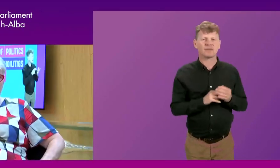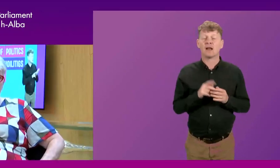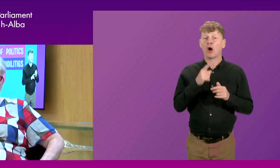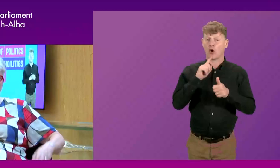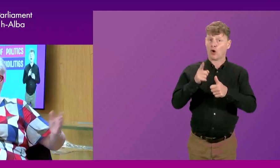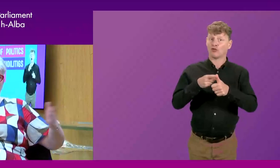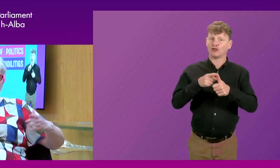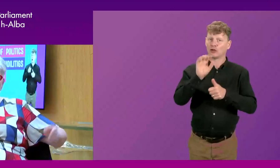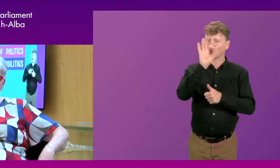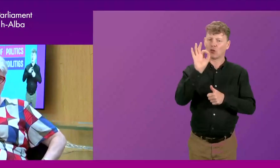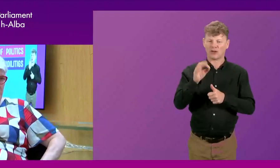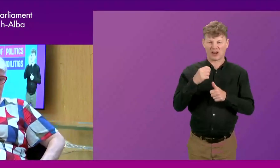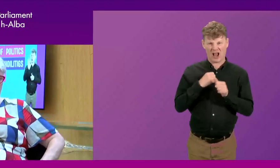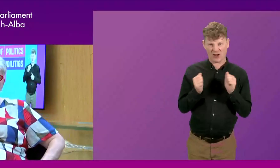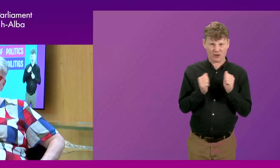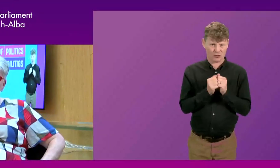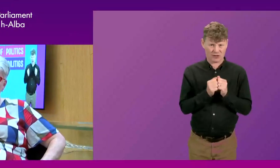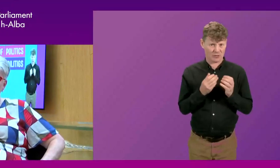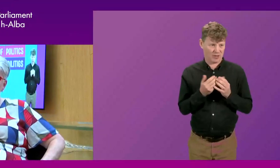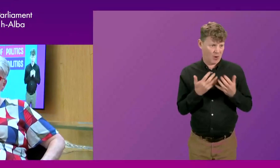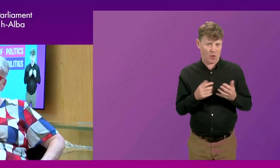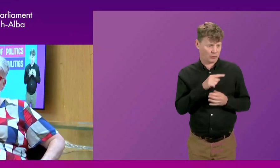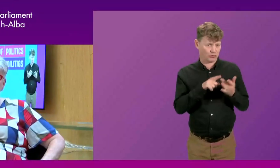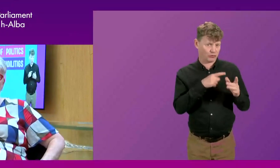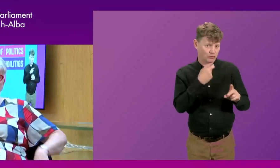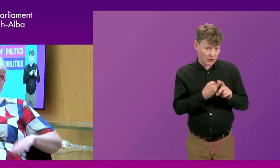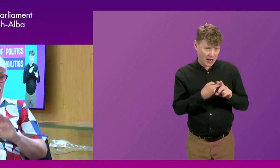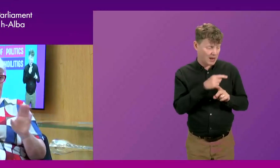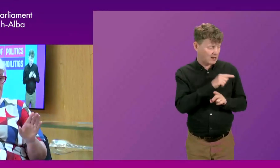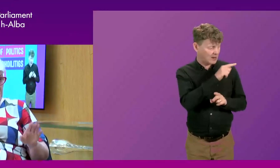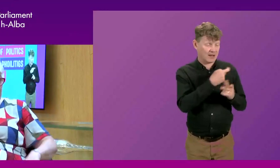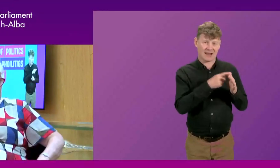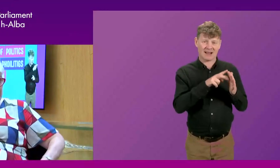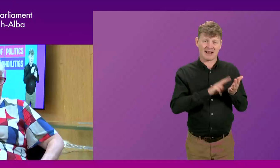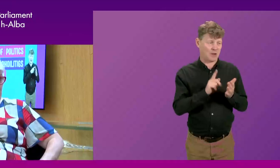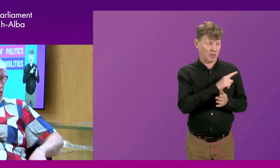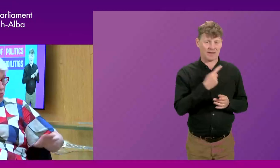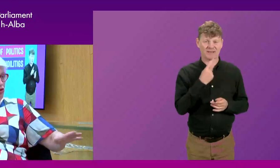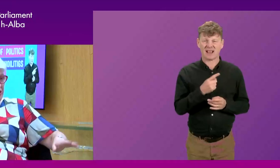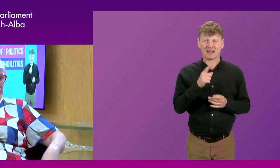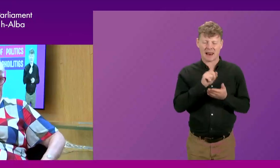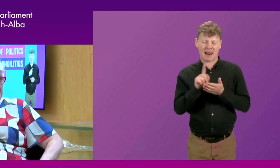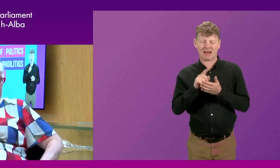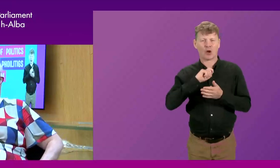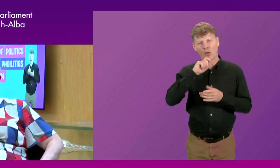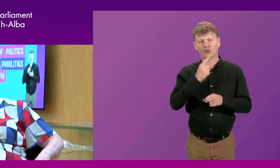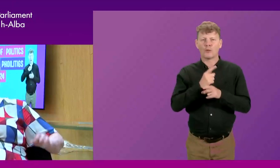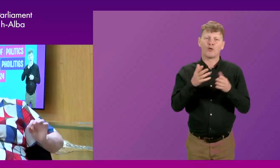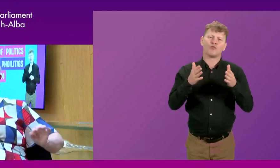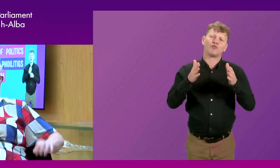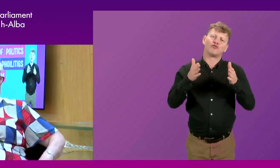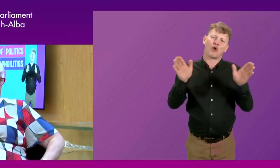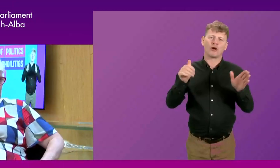original question, and I would agree with a lot of what Jack and Ken have said. We'll talk, I suspect, a bit later about the broader expectations,